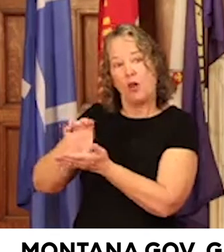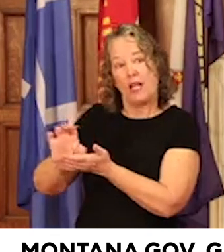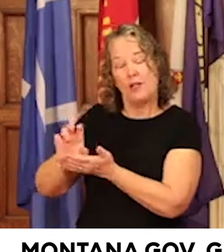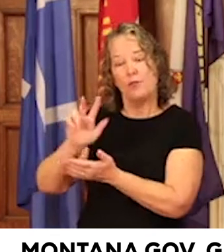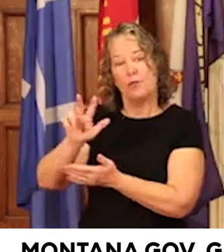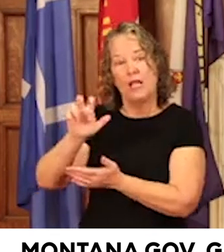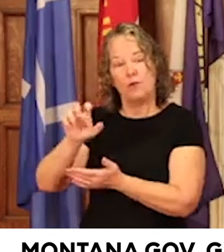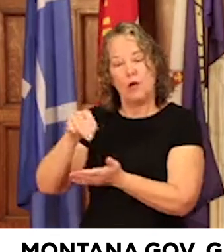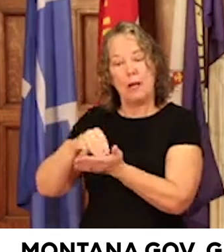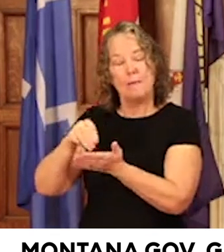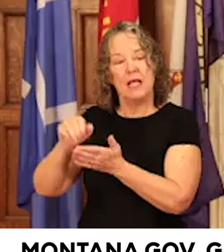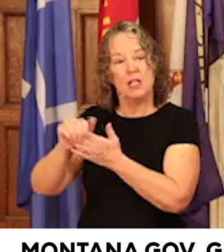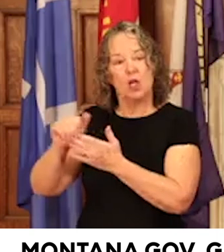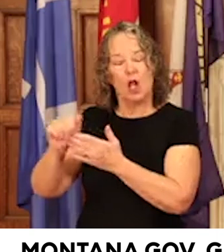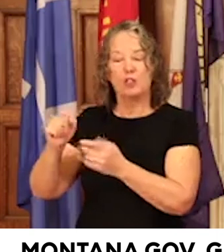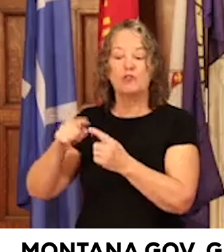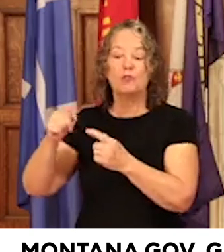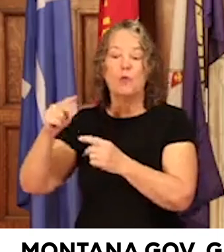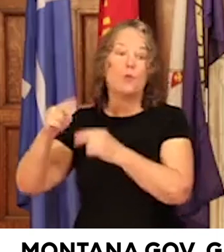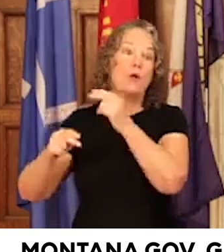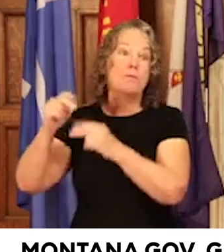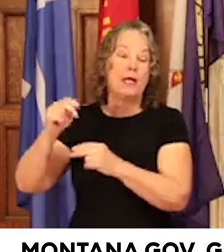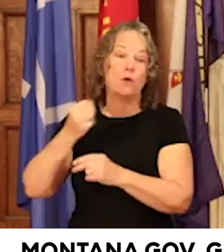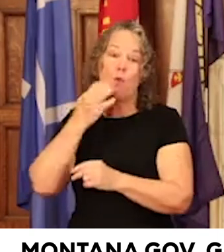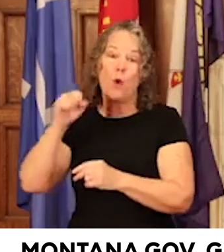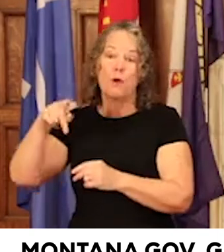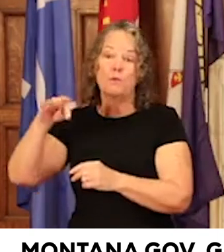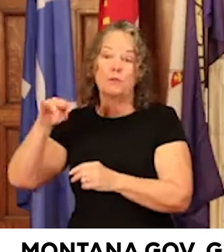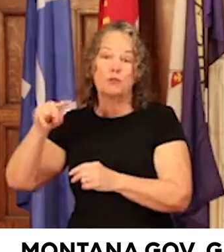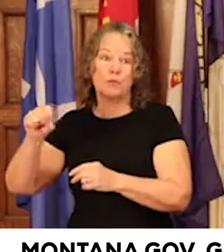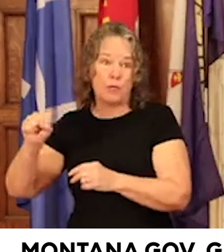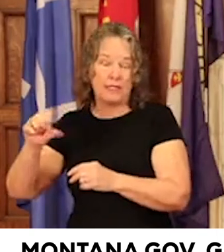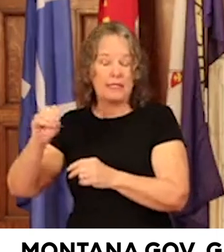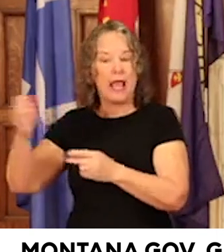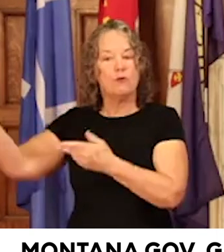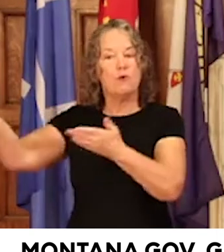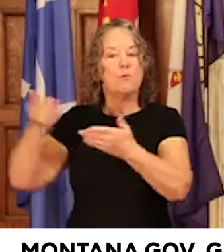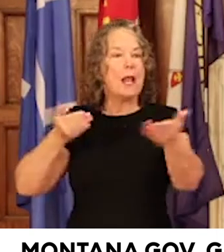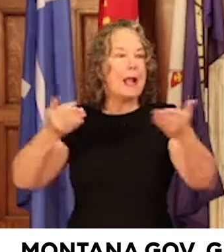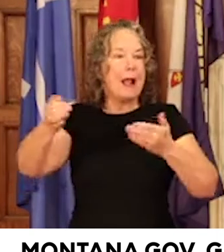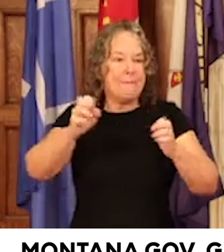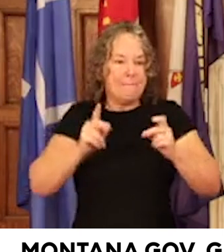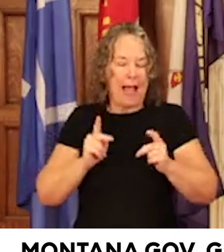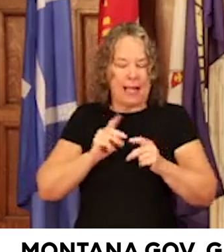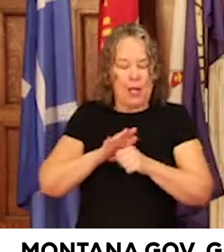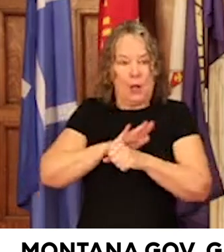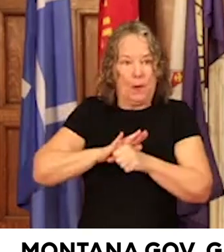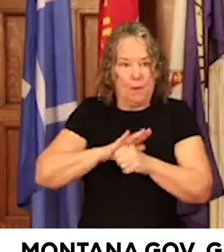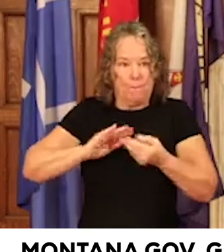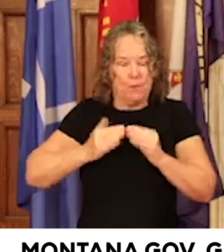both to rebuild Warm Springs, but also to bring back community-based mental health. If you had a more specific